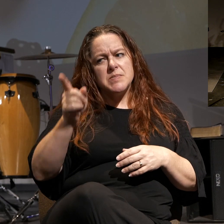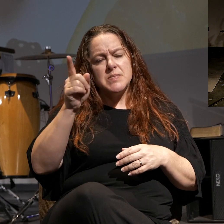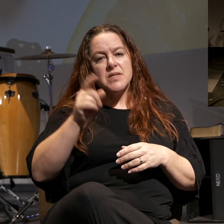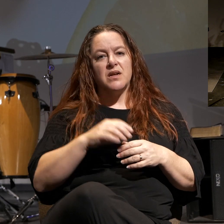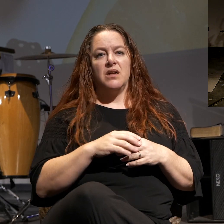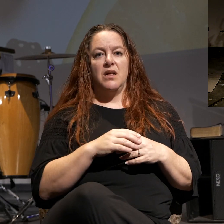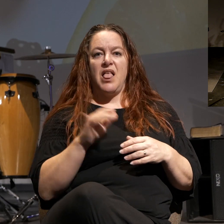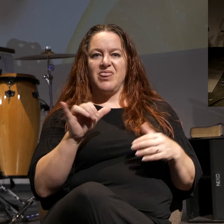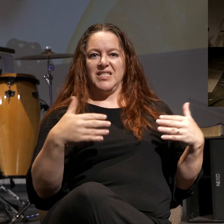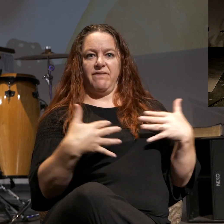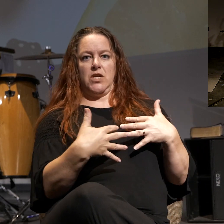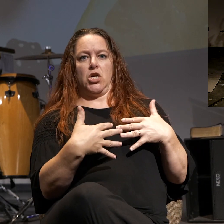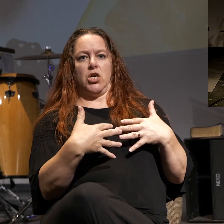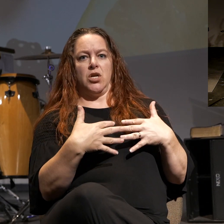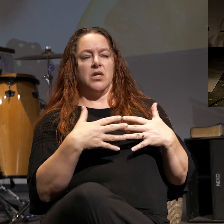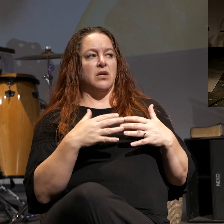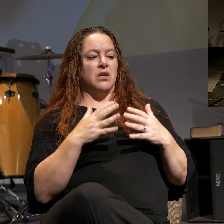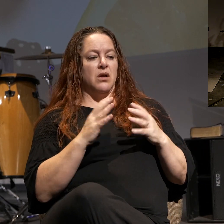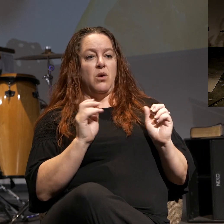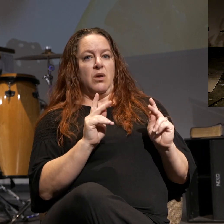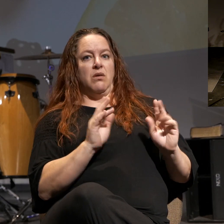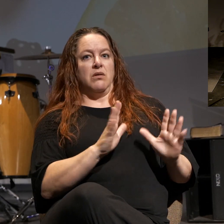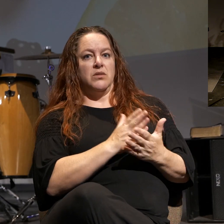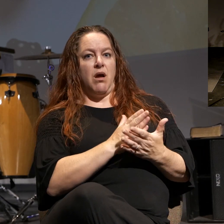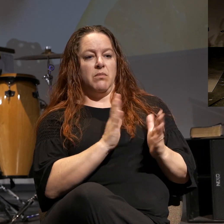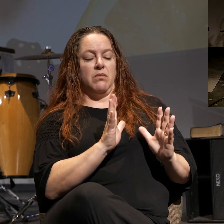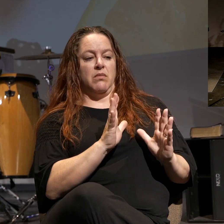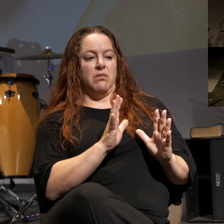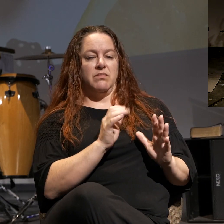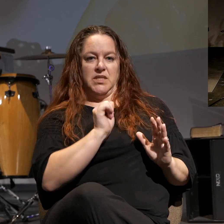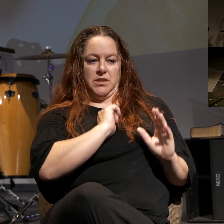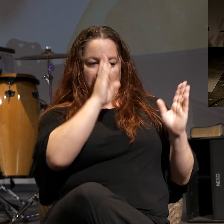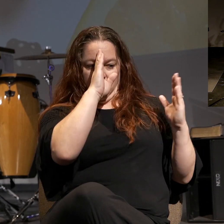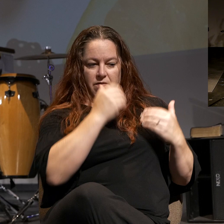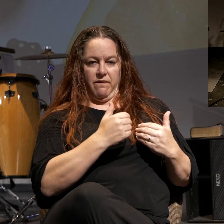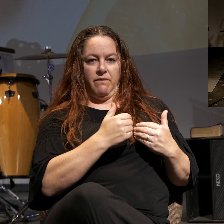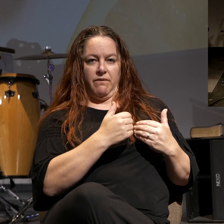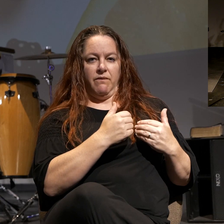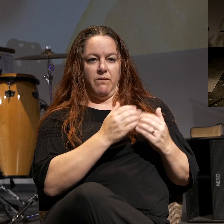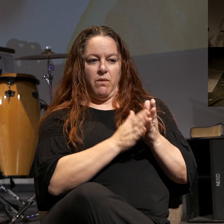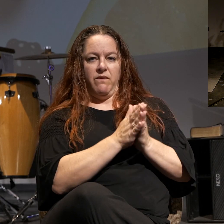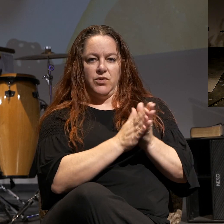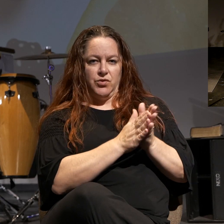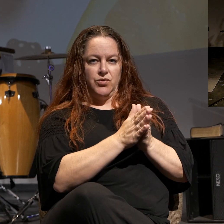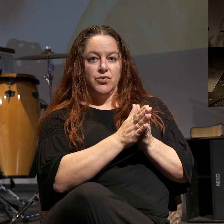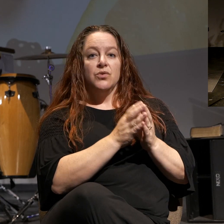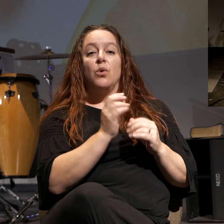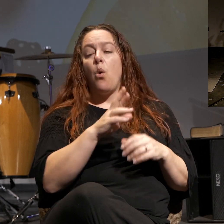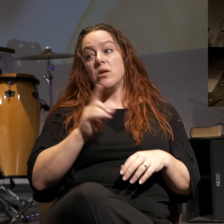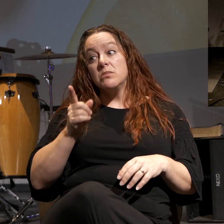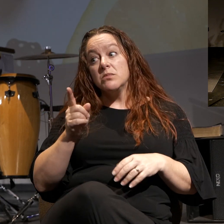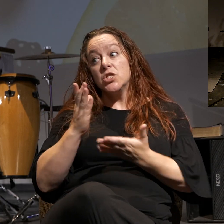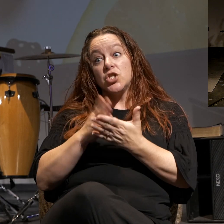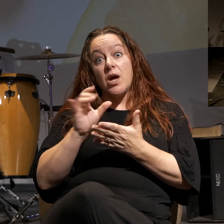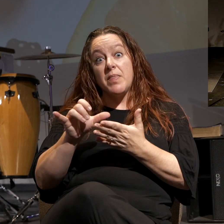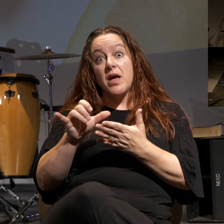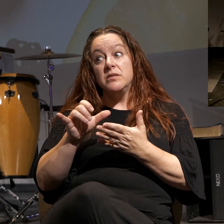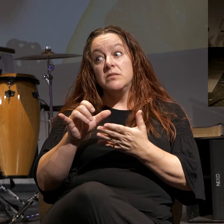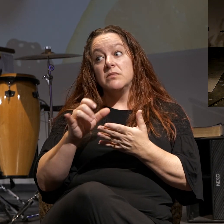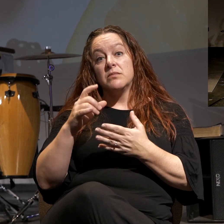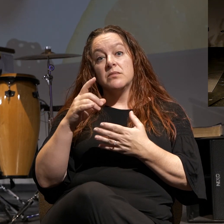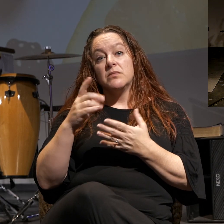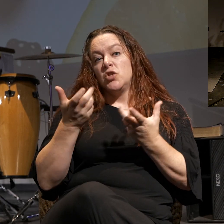Well, that's fear motivation. That's very self-centered motivation. Or you better stop that, because